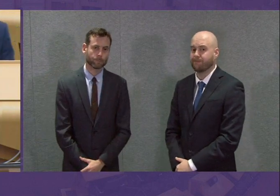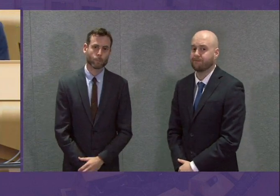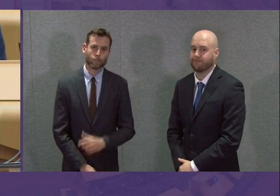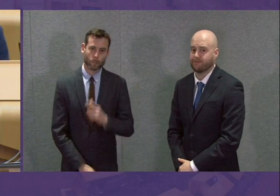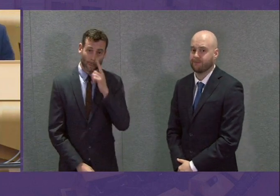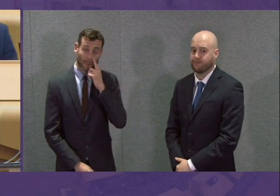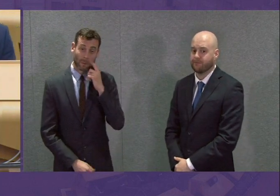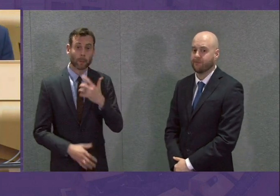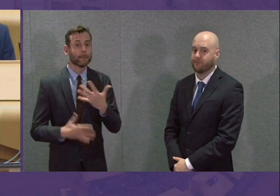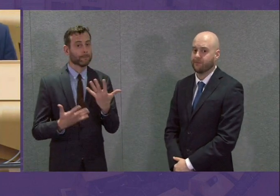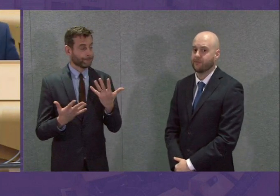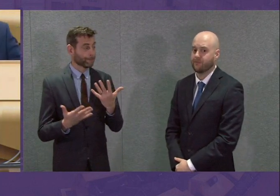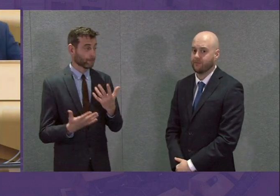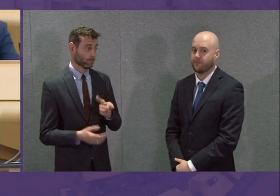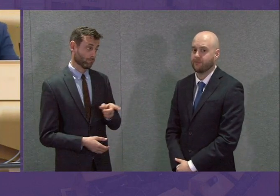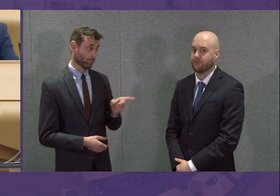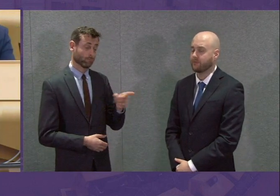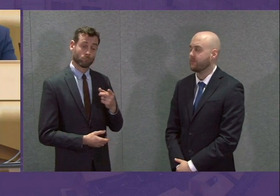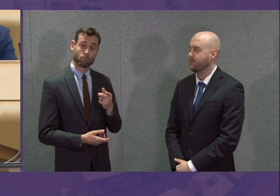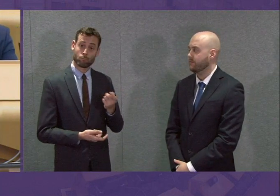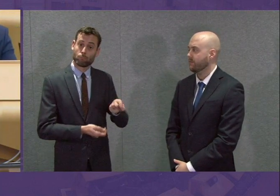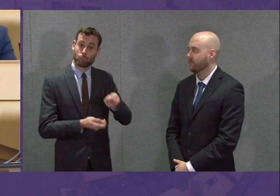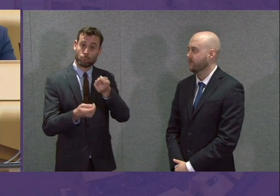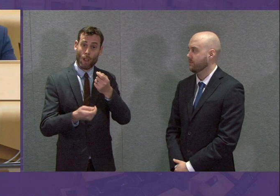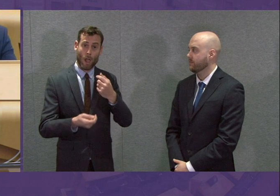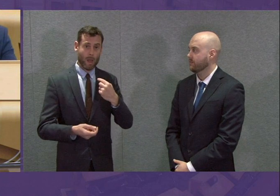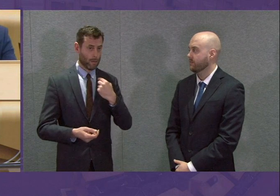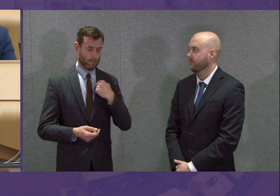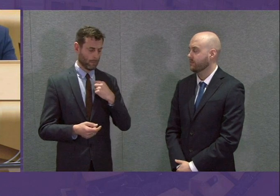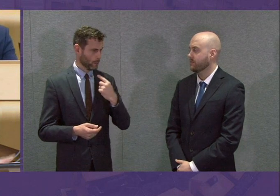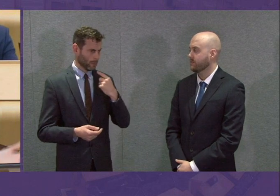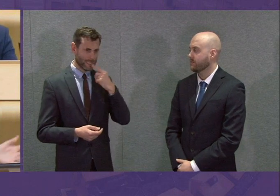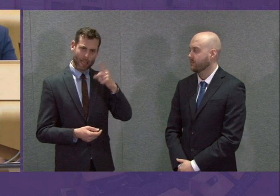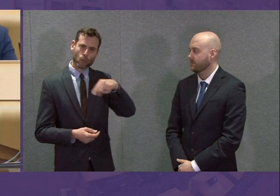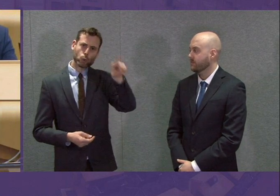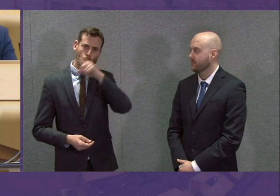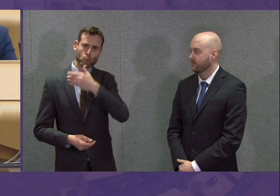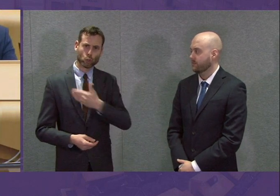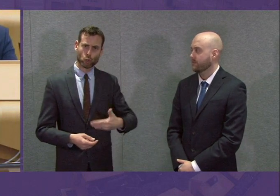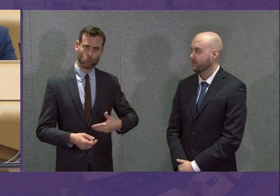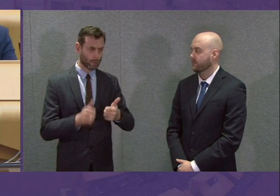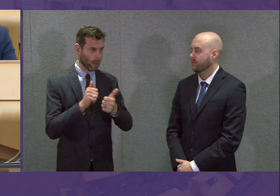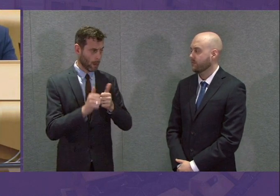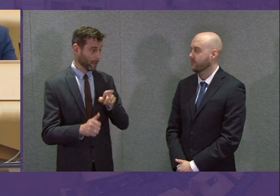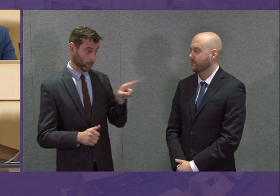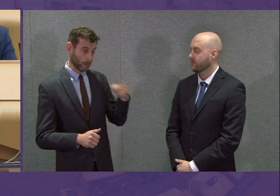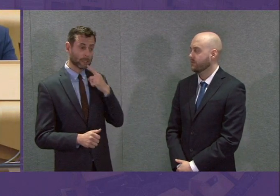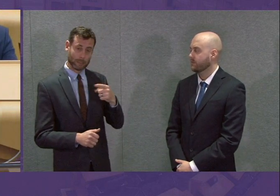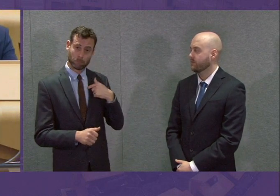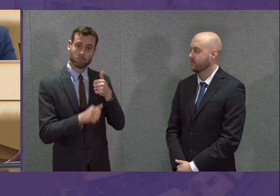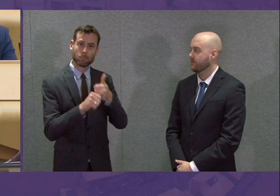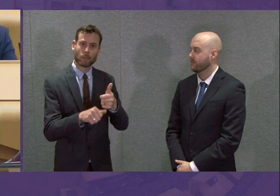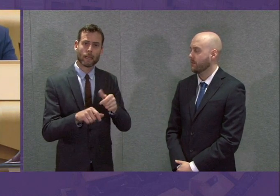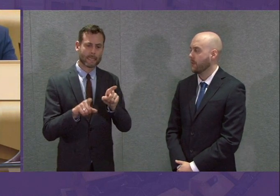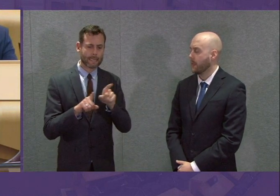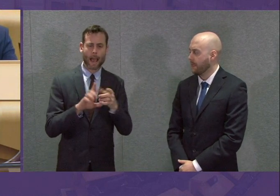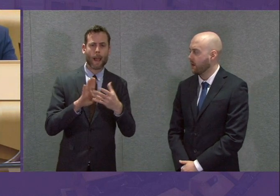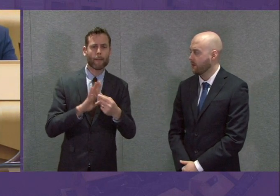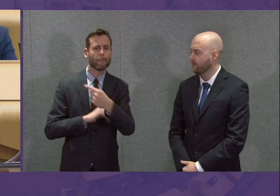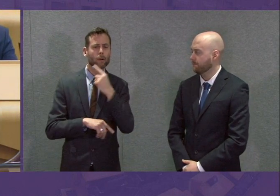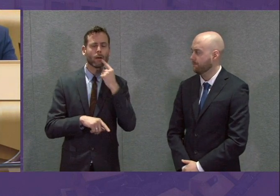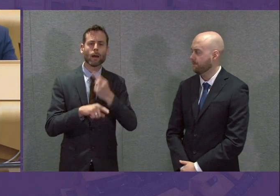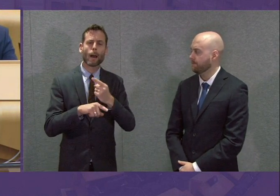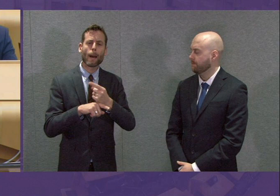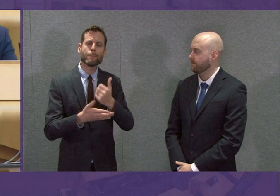Yes, would absolutely send that message to insurance companies. Fiona Hislop made a comment about the banks the other day, which I